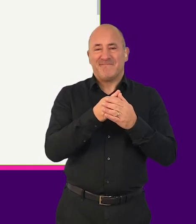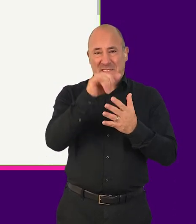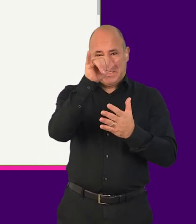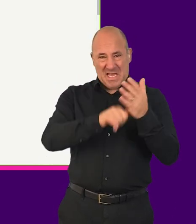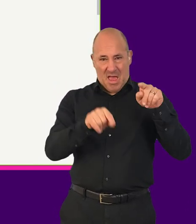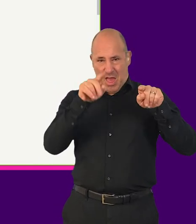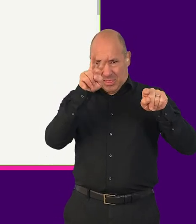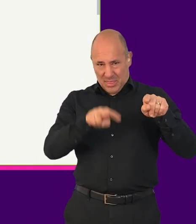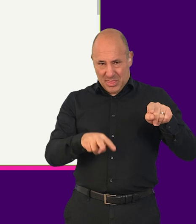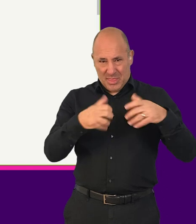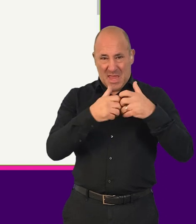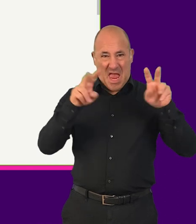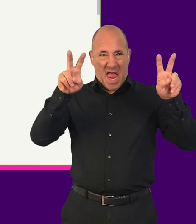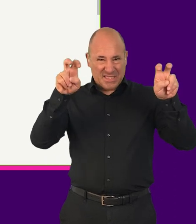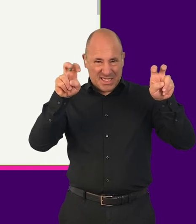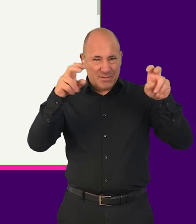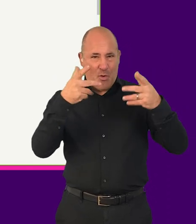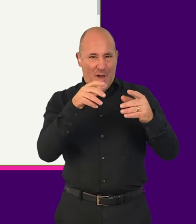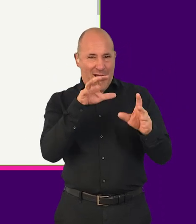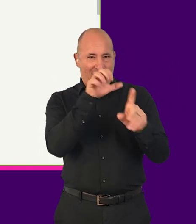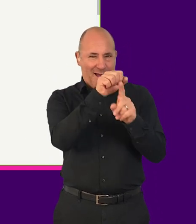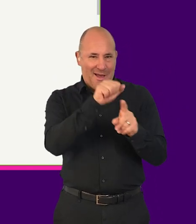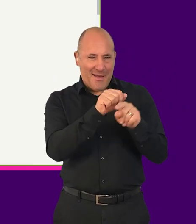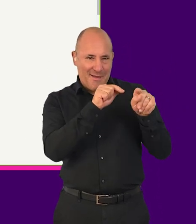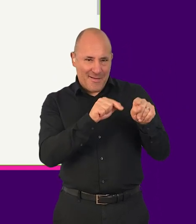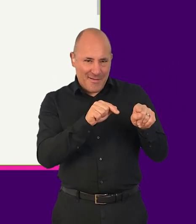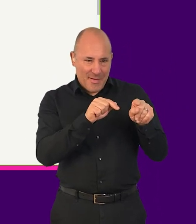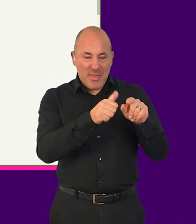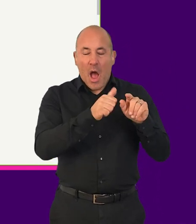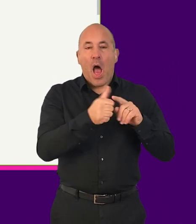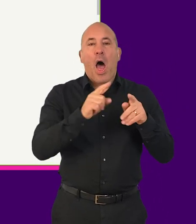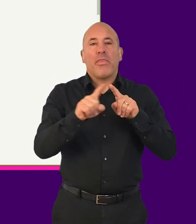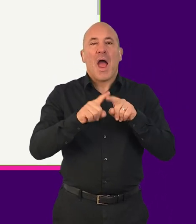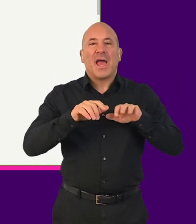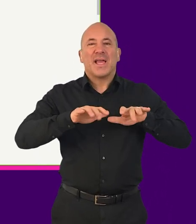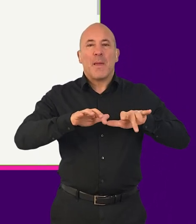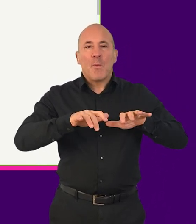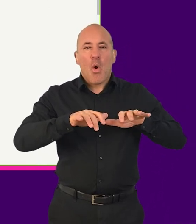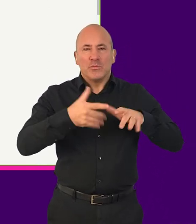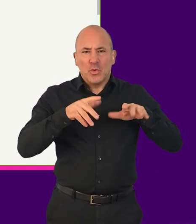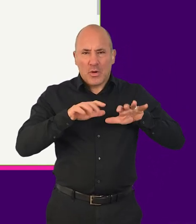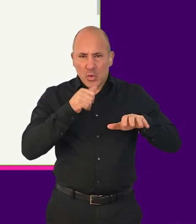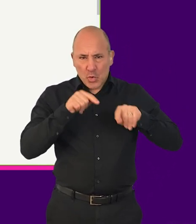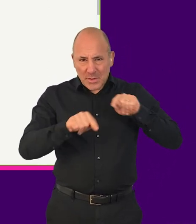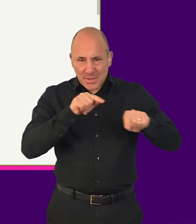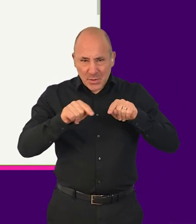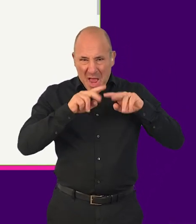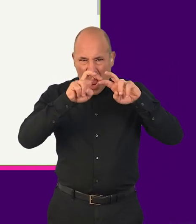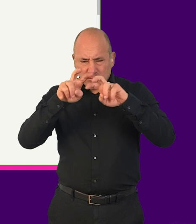page using headings or landmark regions, then use other keyboard commands to explore relevant content in more detail.